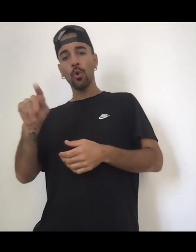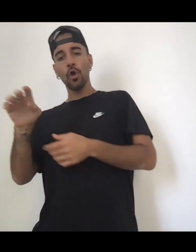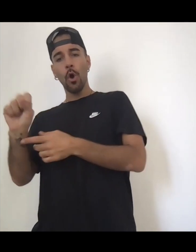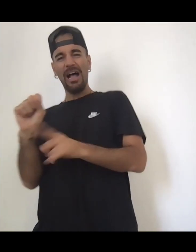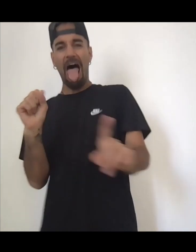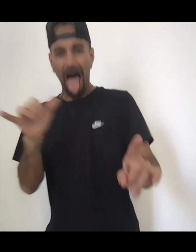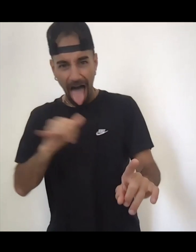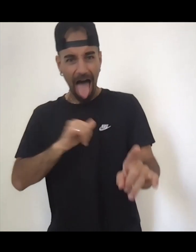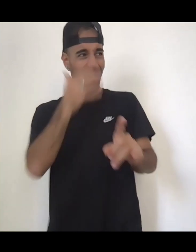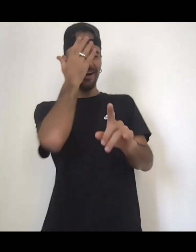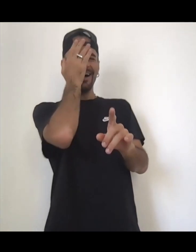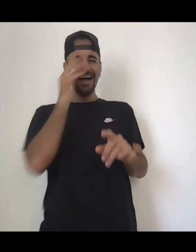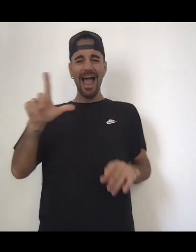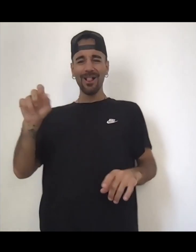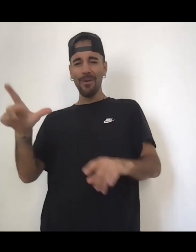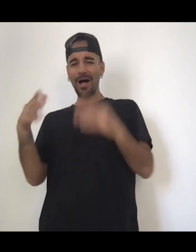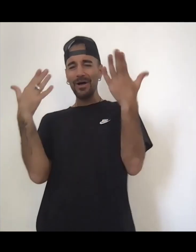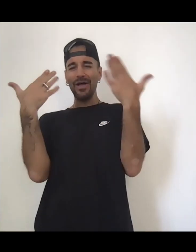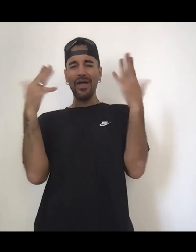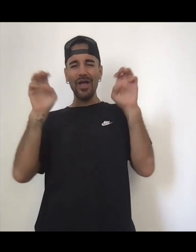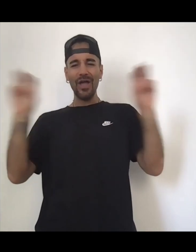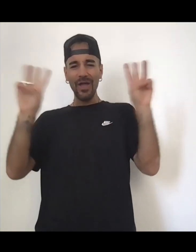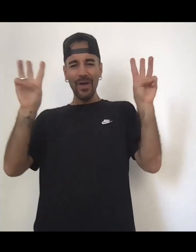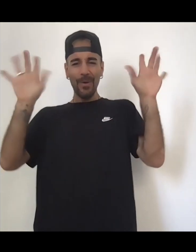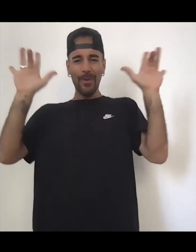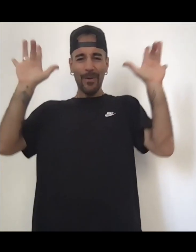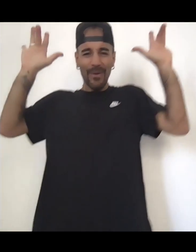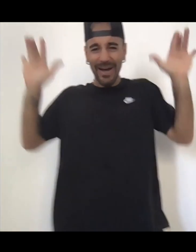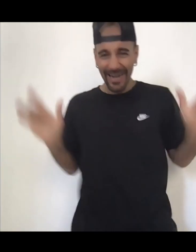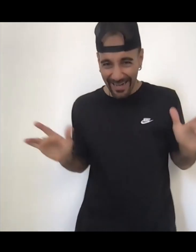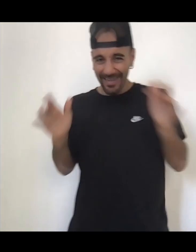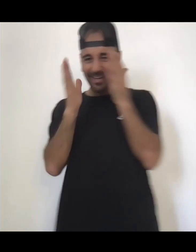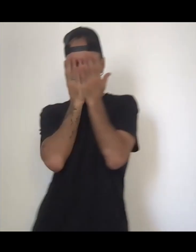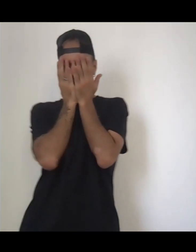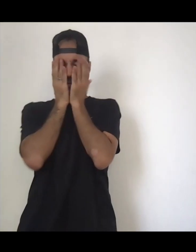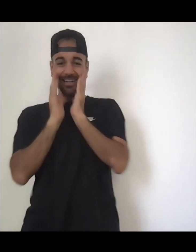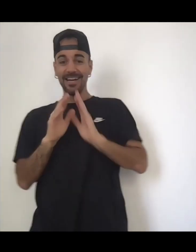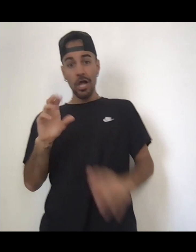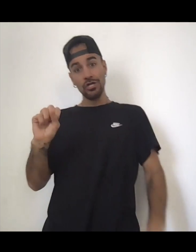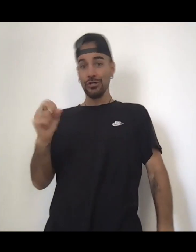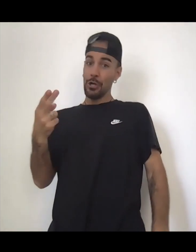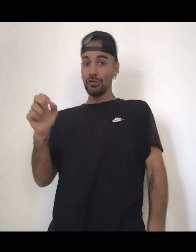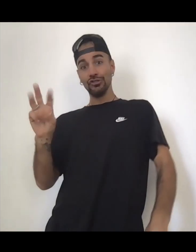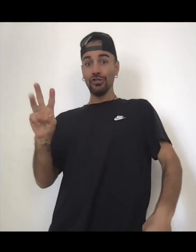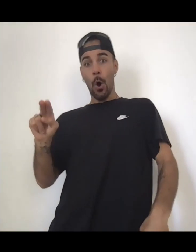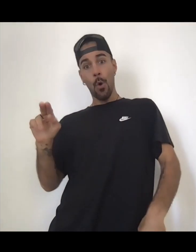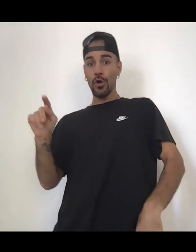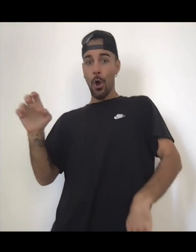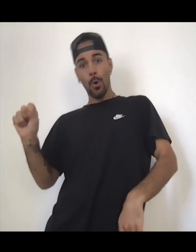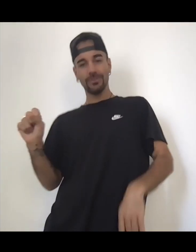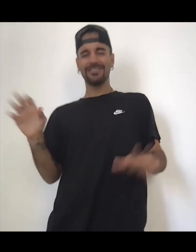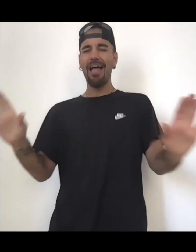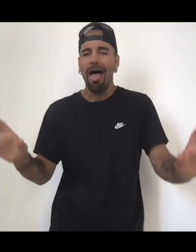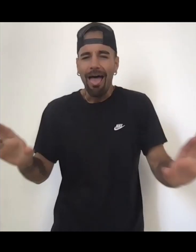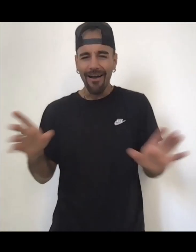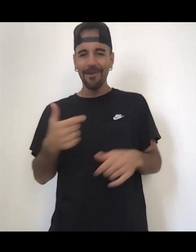ew sometimes you just catch yourself being so ugly and annoying you're just like ew me being a podcaster that is the ugliest thing ever I'm just